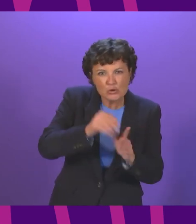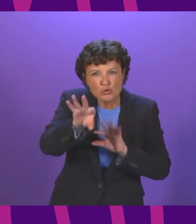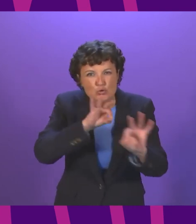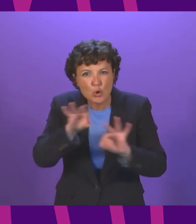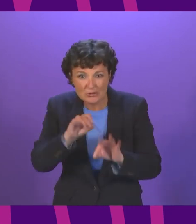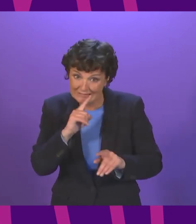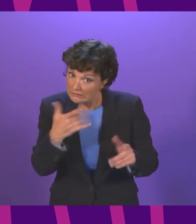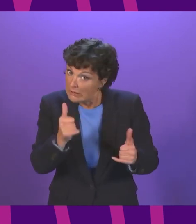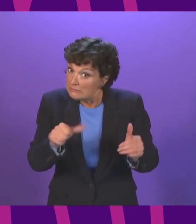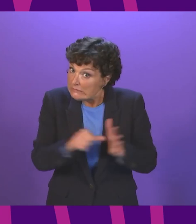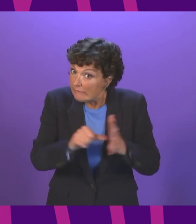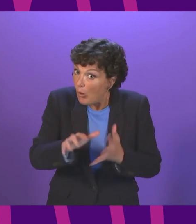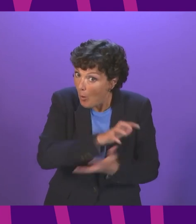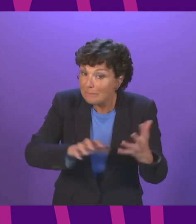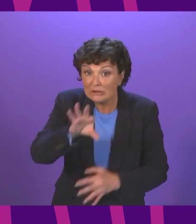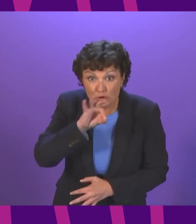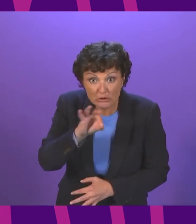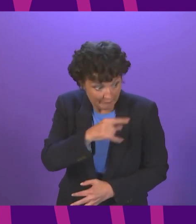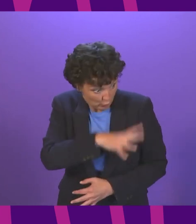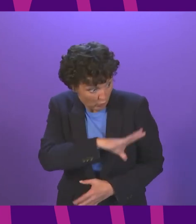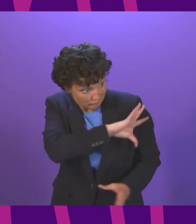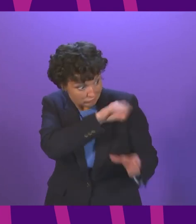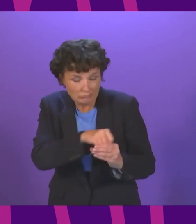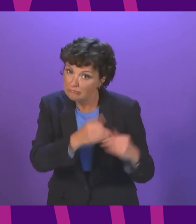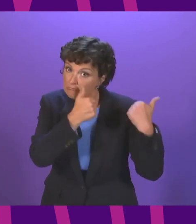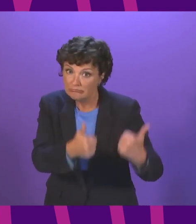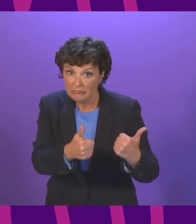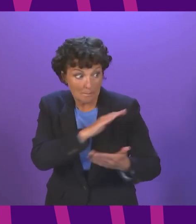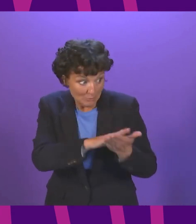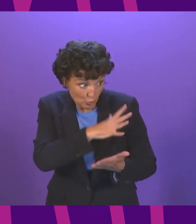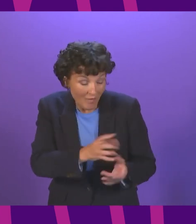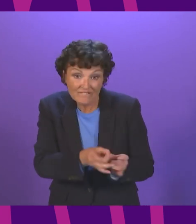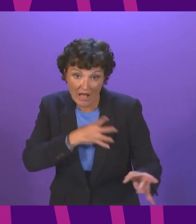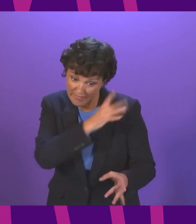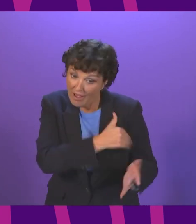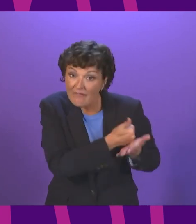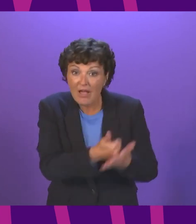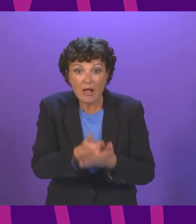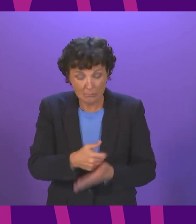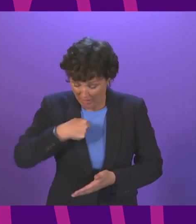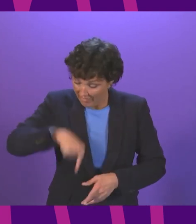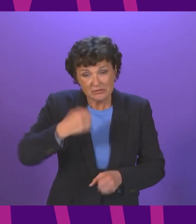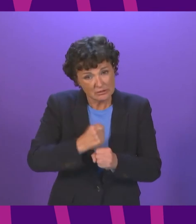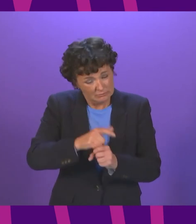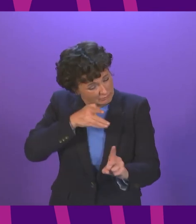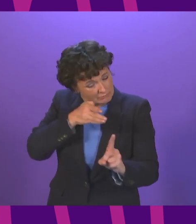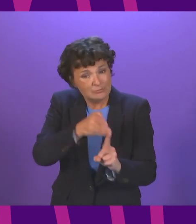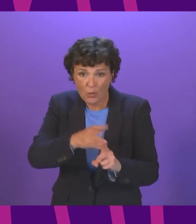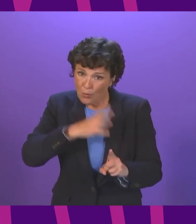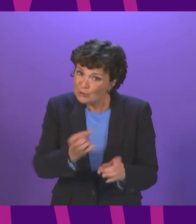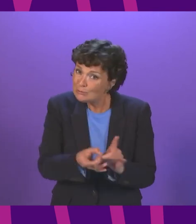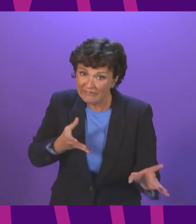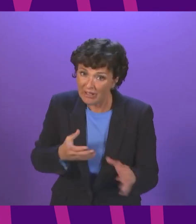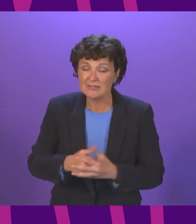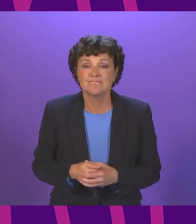to progress on this agenda at an earlier and faster rate which the government is intent on doing the second